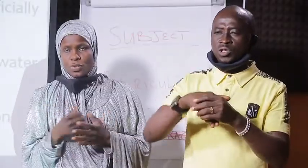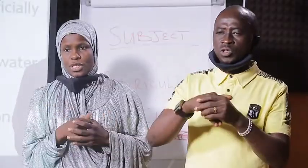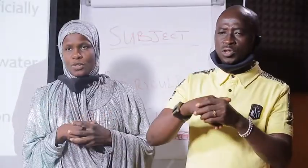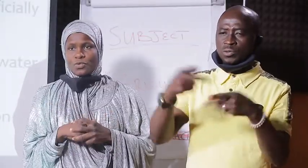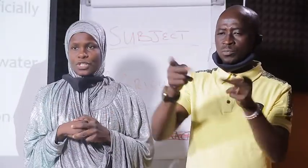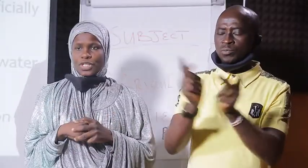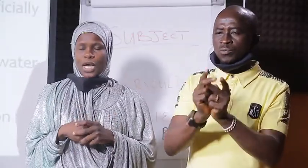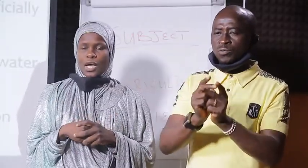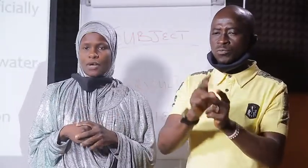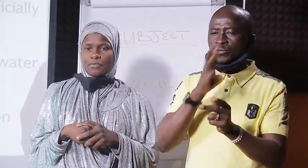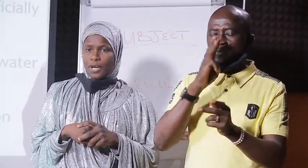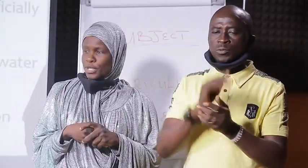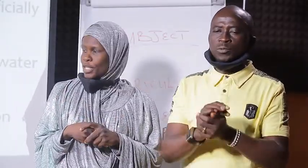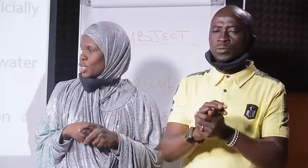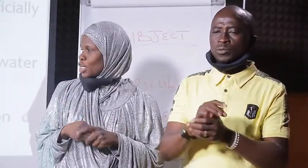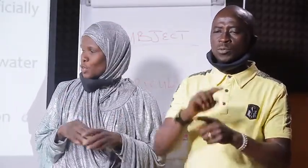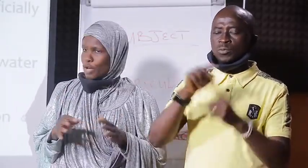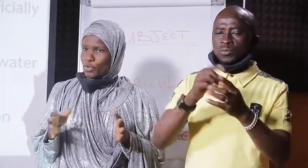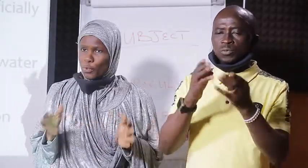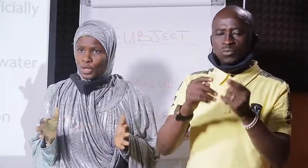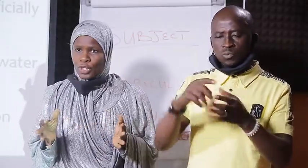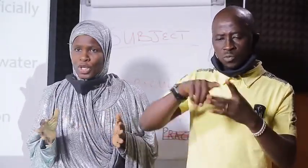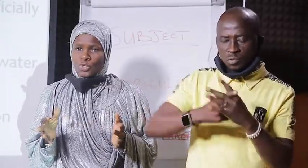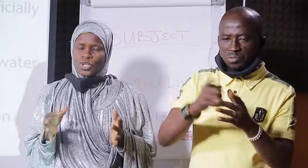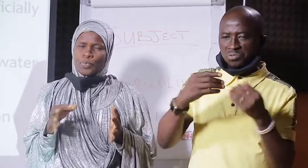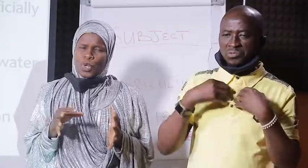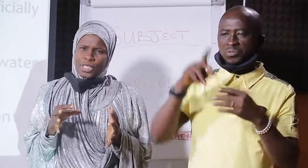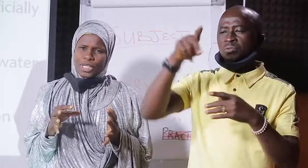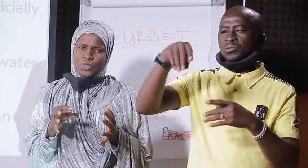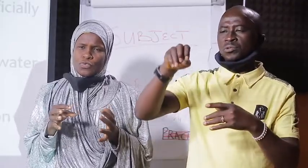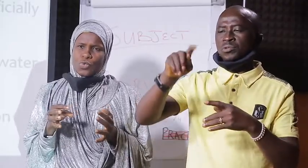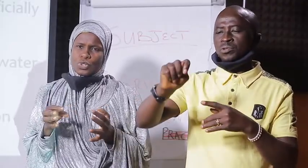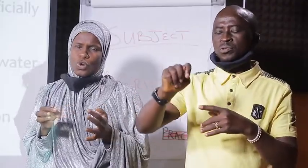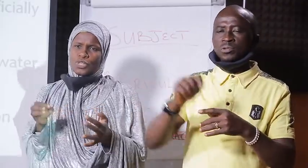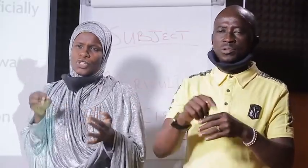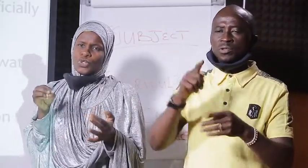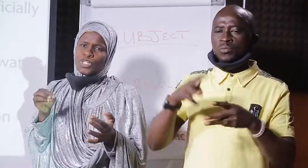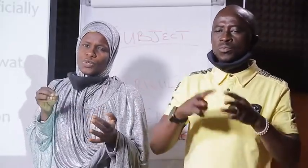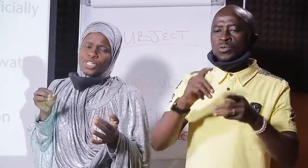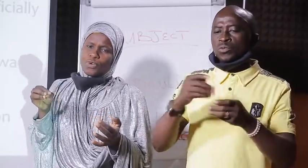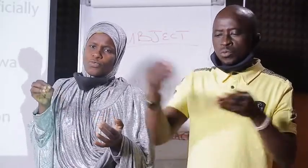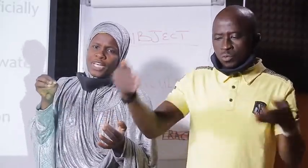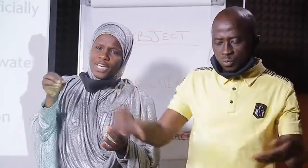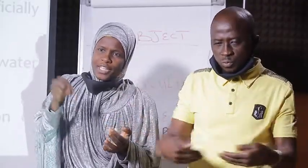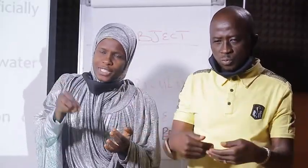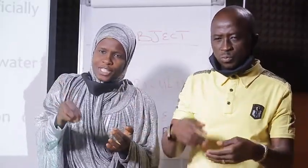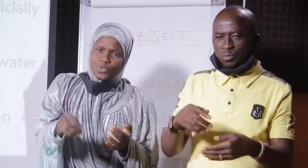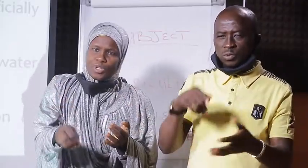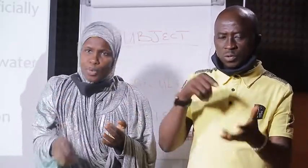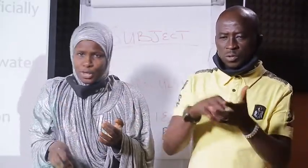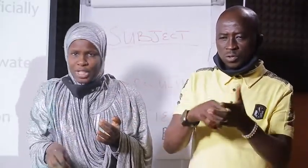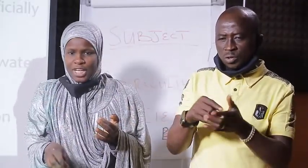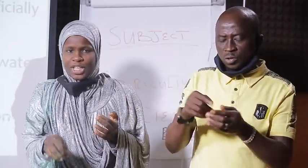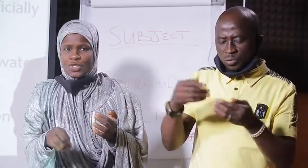want to start your fish farming, you have your pond. So the process of introducing your fingerlings